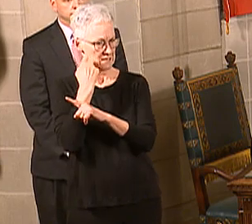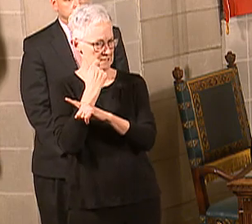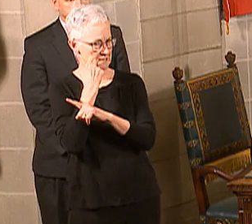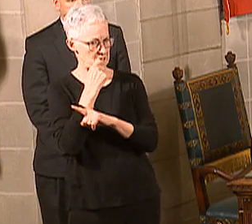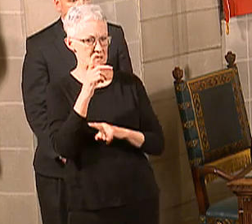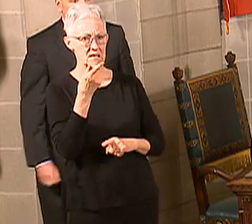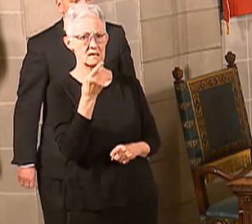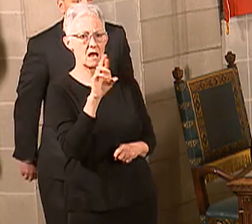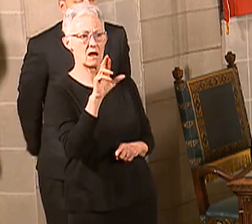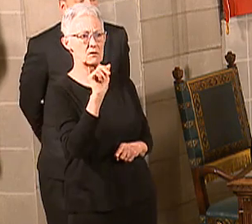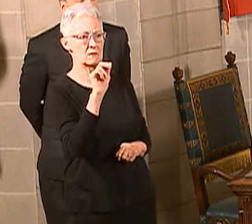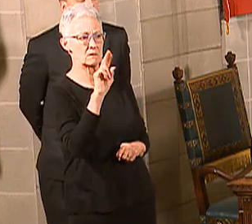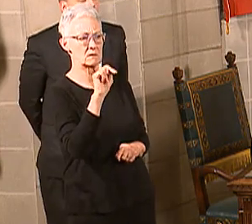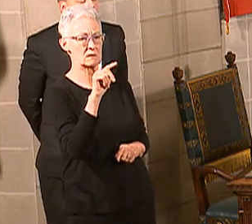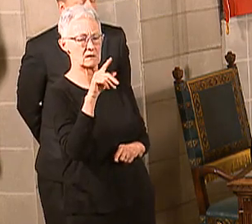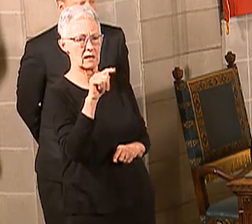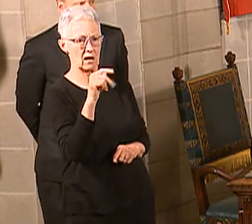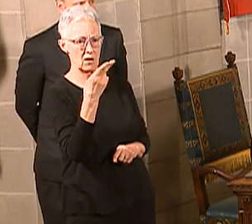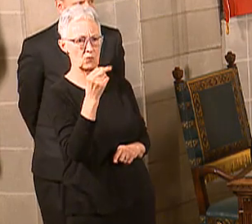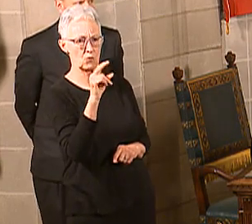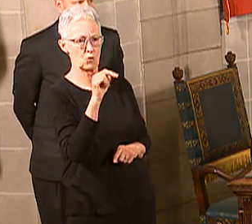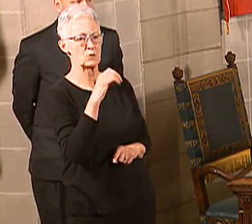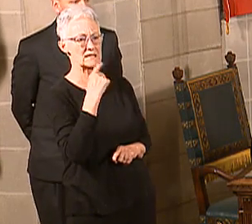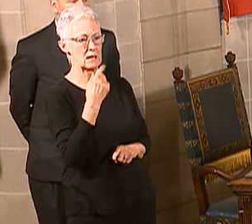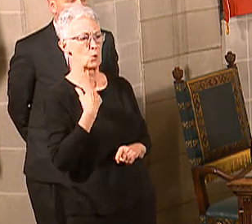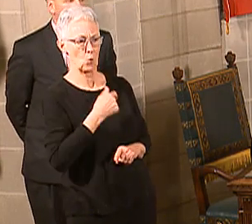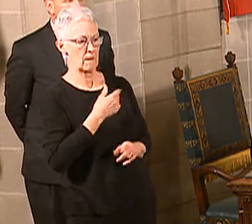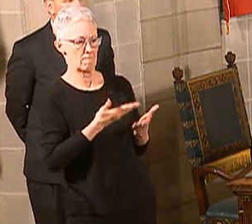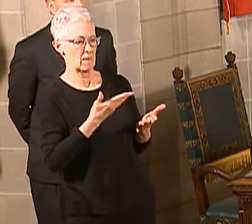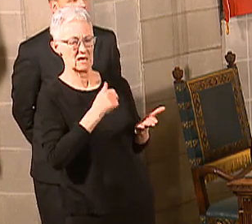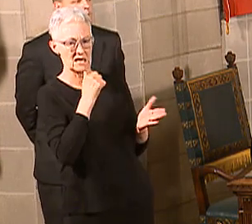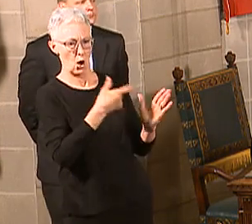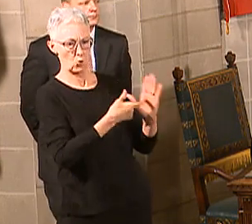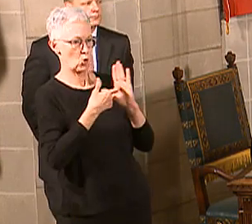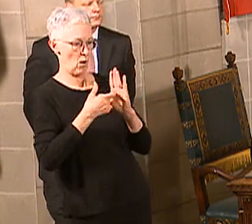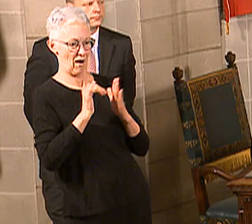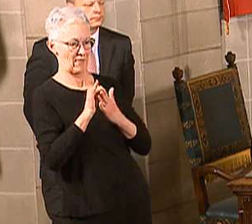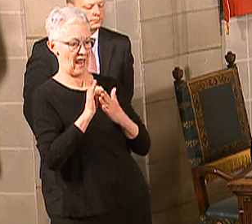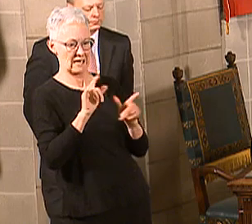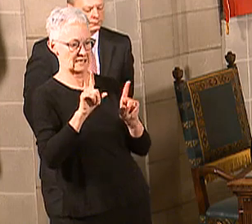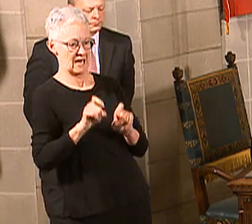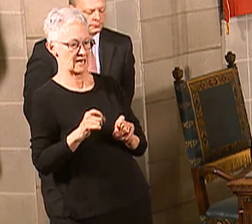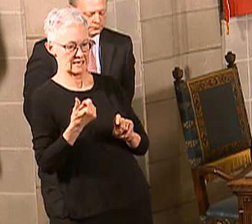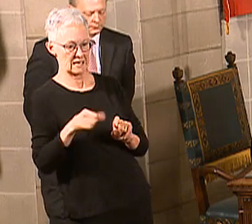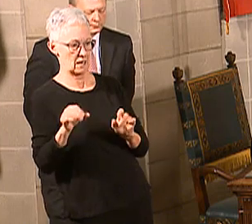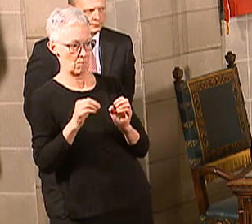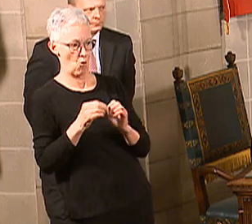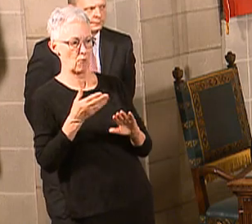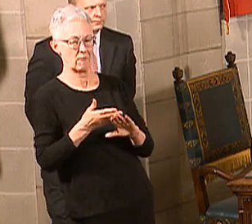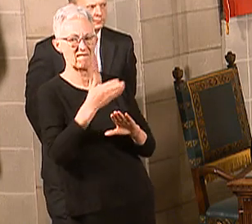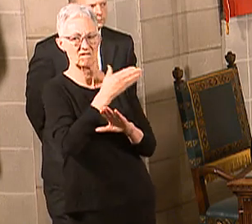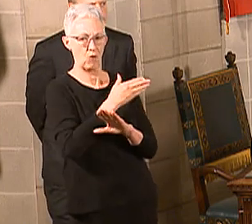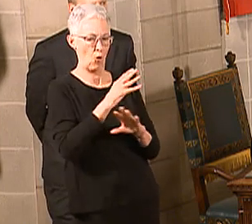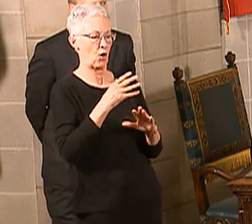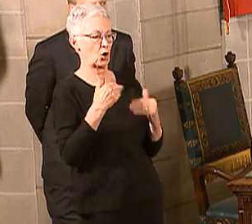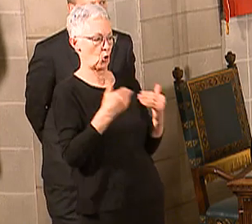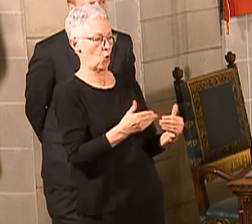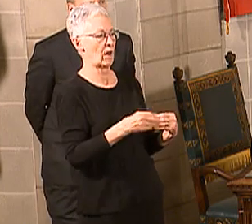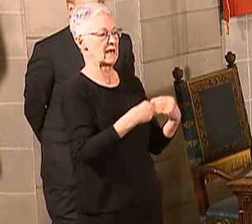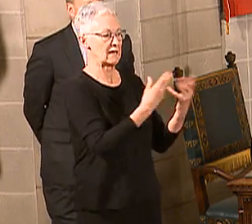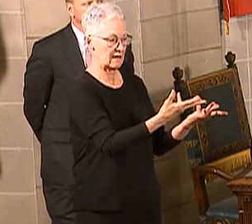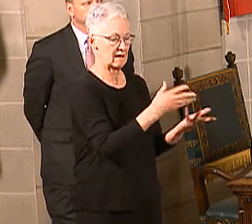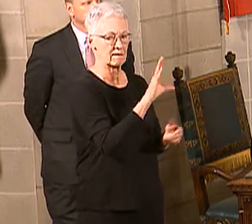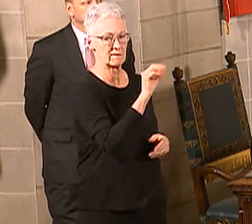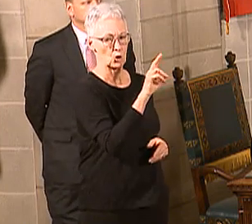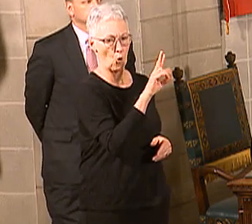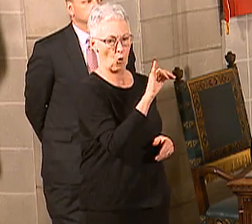example, doesn't have insurance and the health care provider wants to use their discretion, they've tested them for flu and they don't have flu, yet they may be one of those high-risk